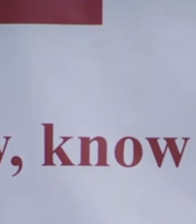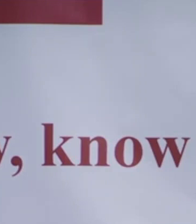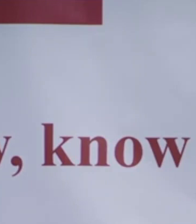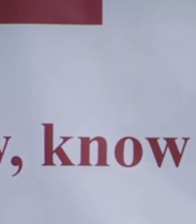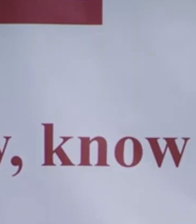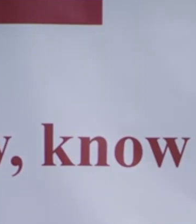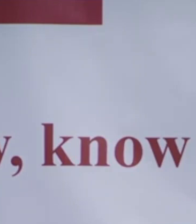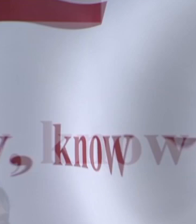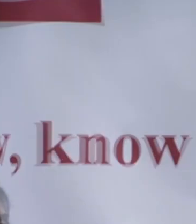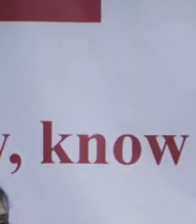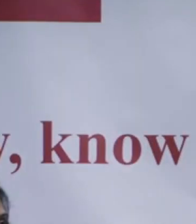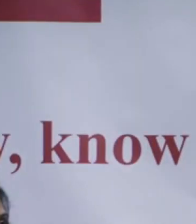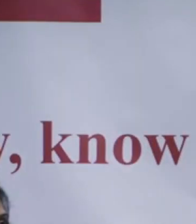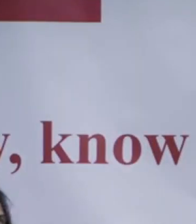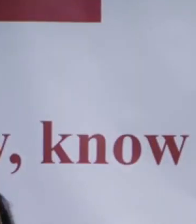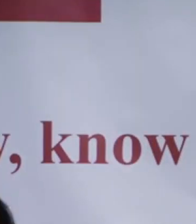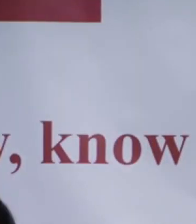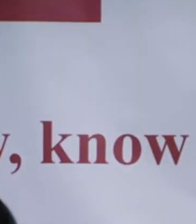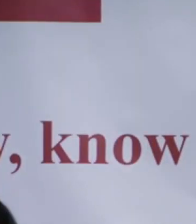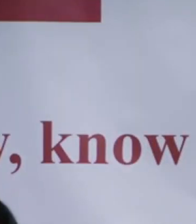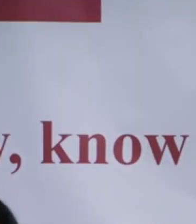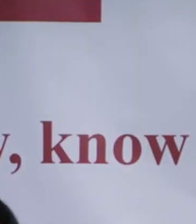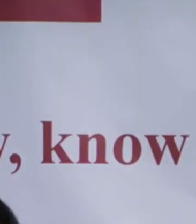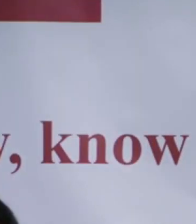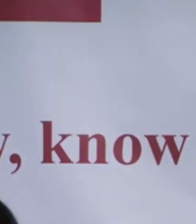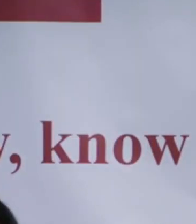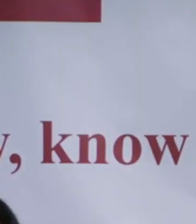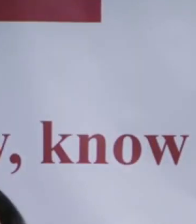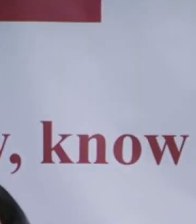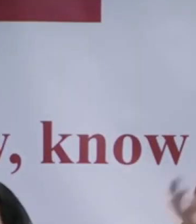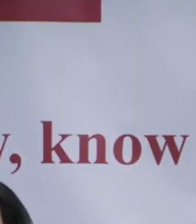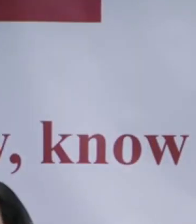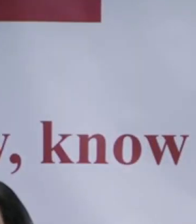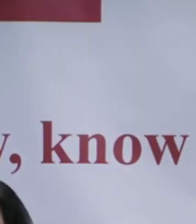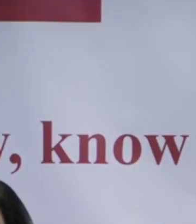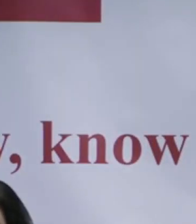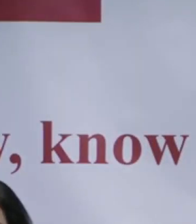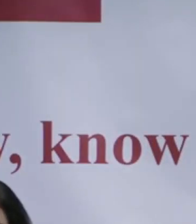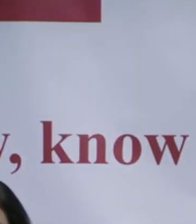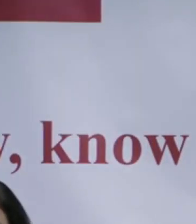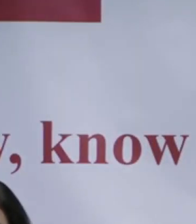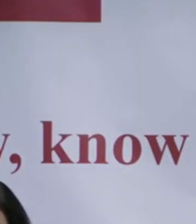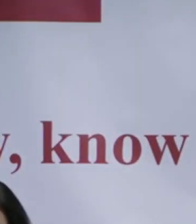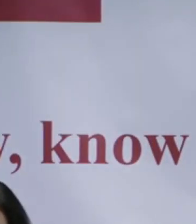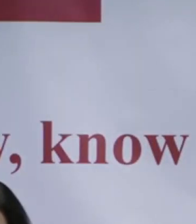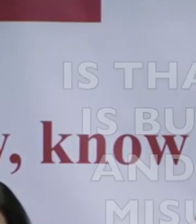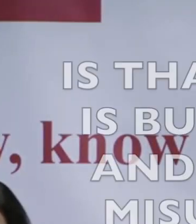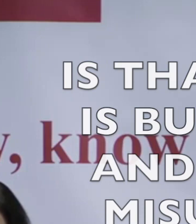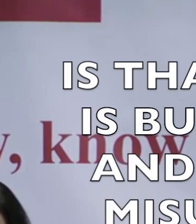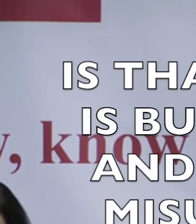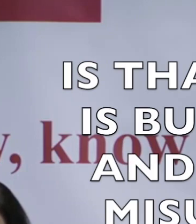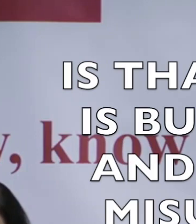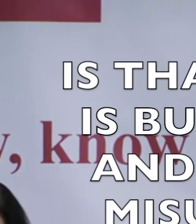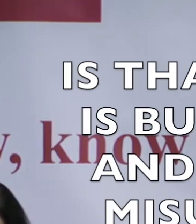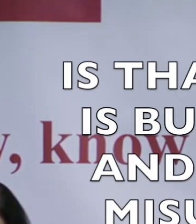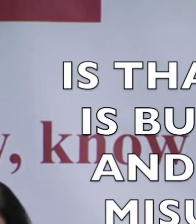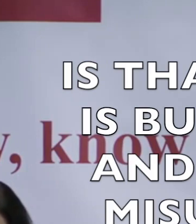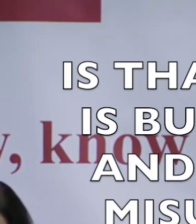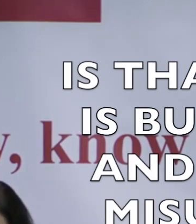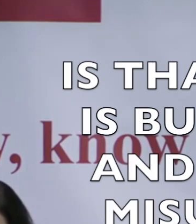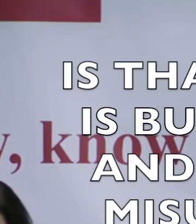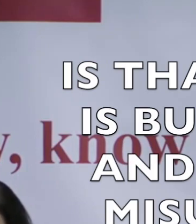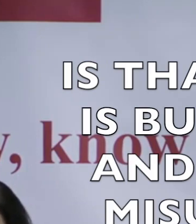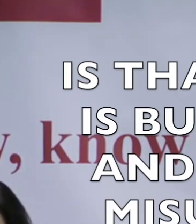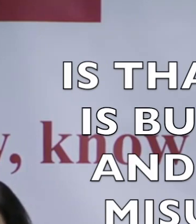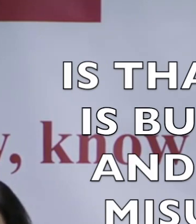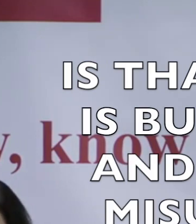trillion dollar budget, and we're in a fiscally stable position. What this means is that we have the ability to make investments in